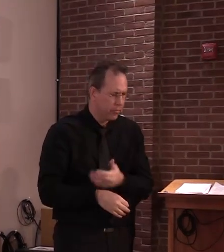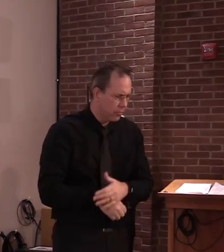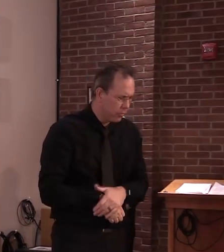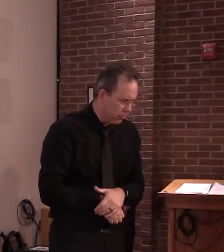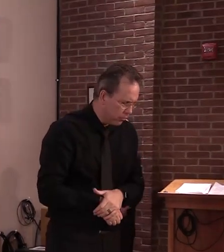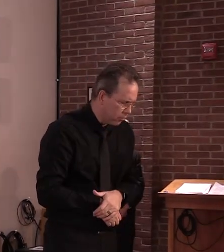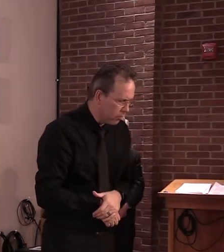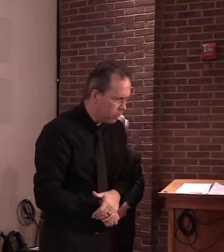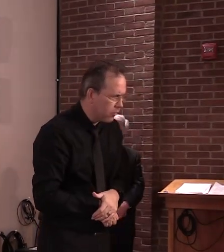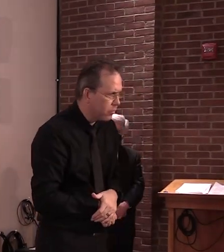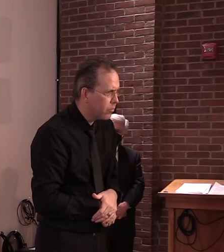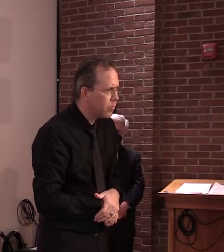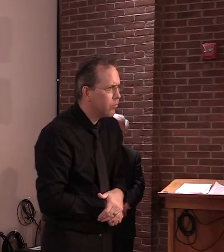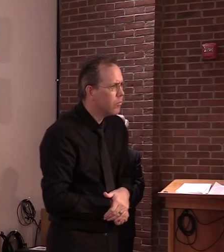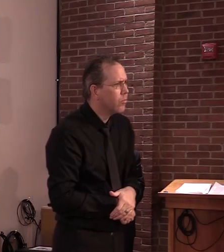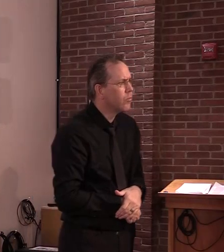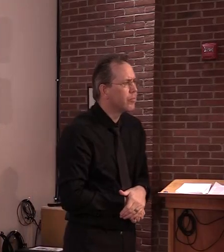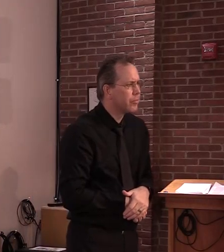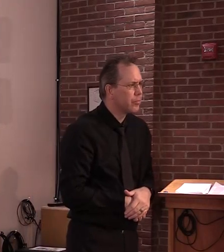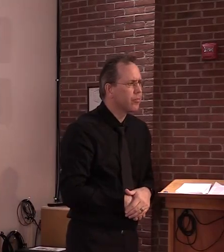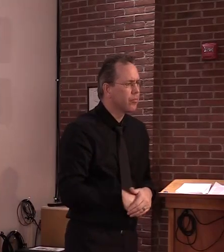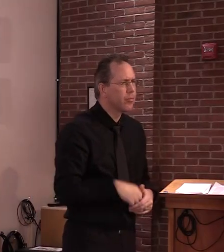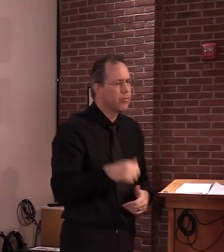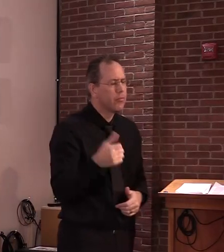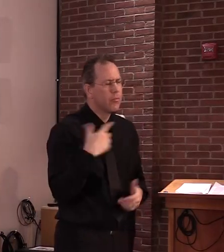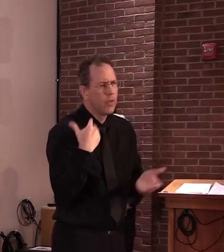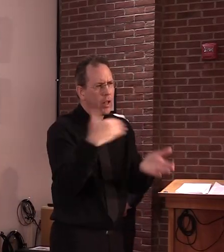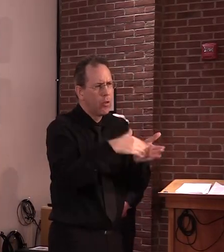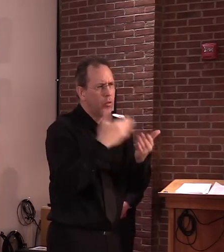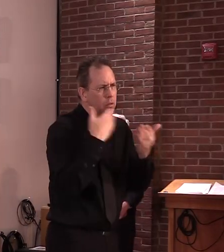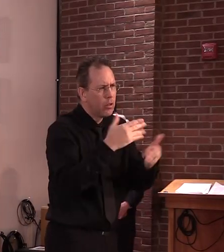Yeah, thanks again for your service and for getting tested.